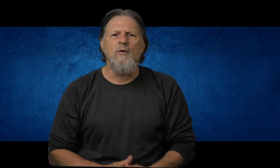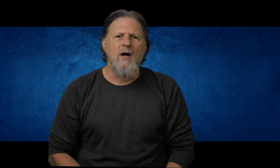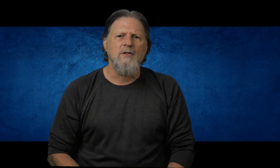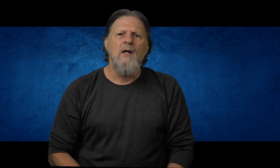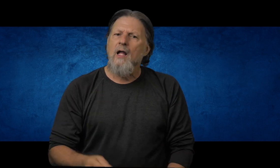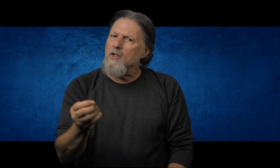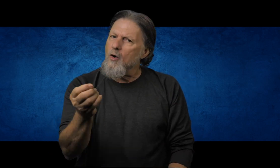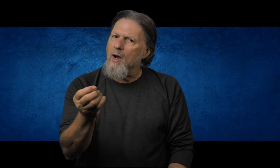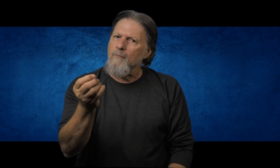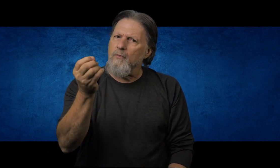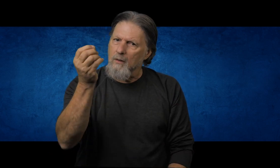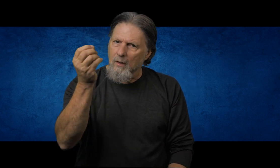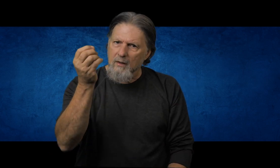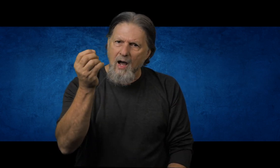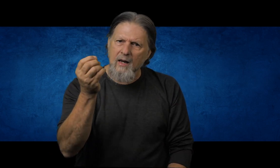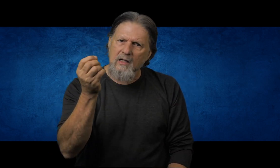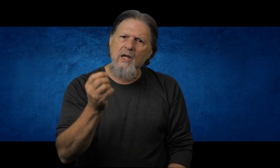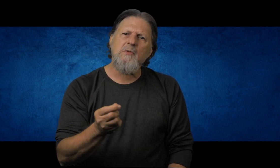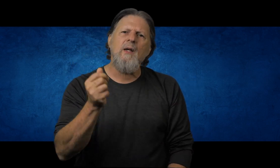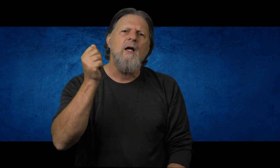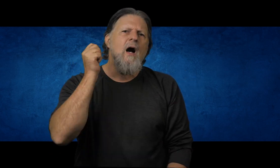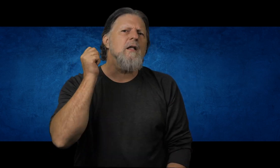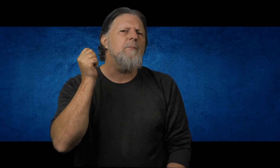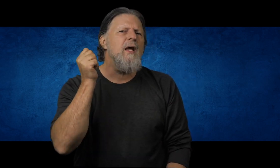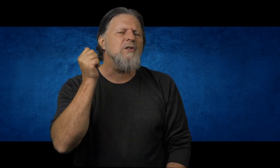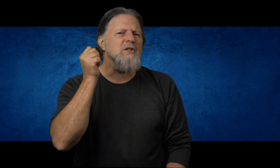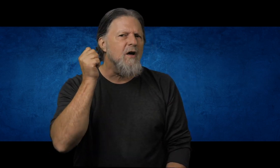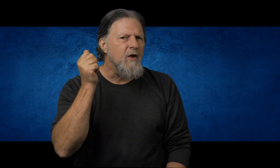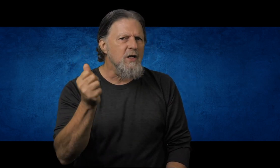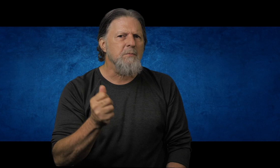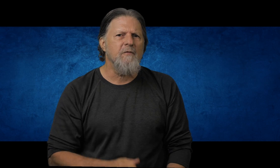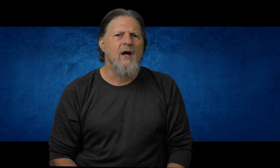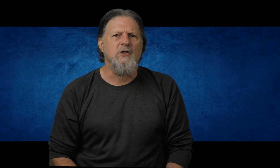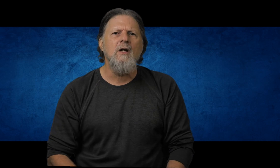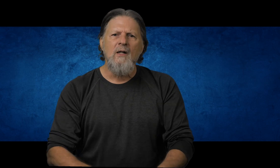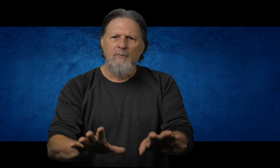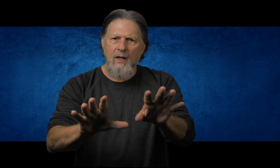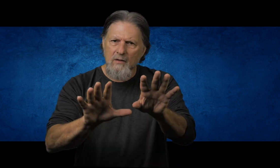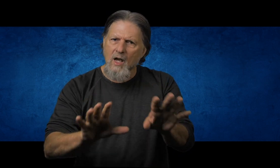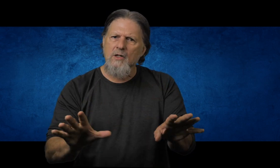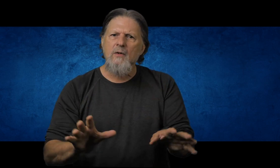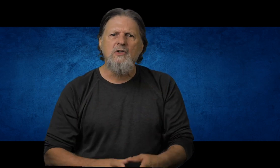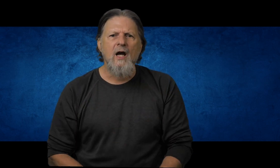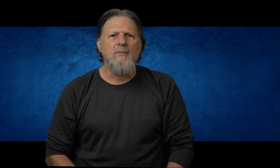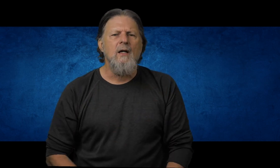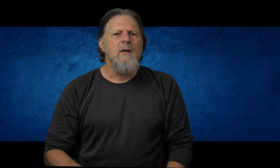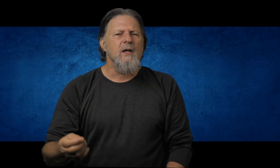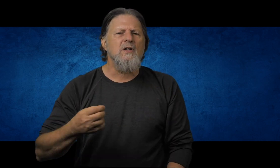was. And you know what? God accepts me on the basis of his perfection and doesn't reject me because